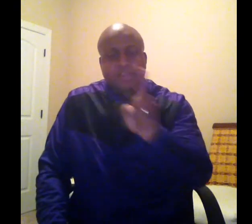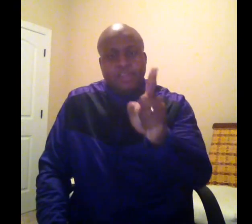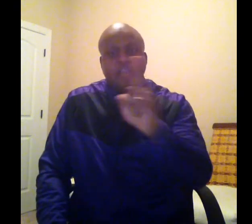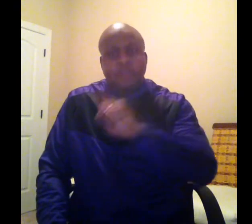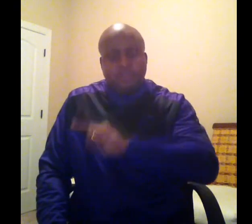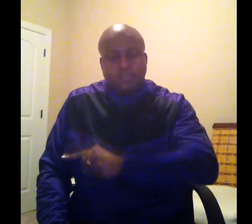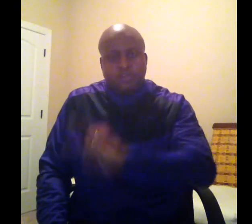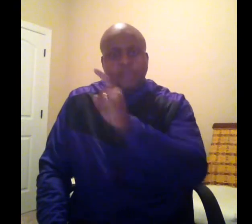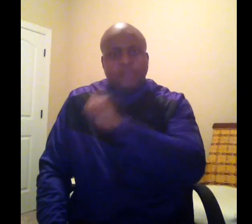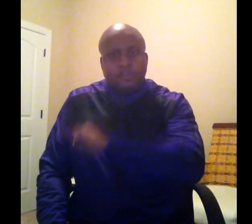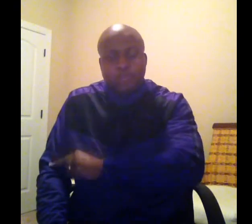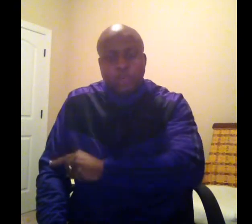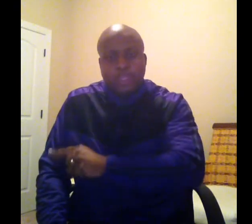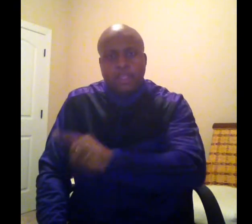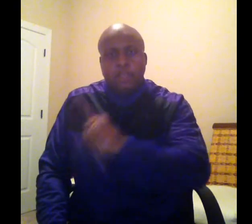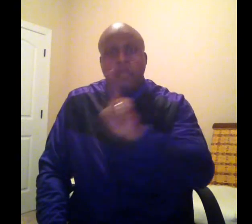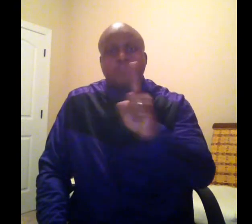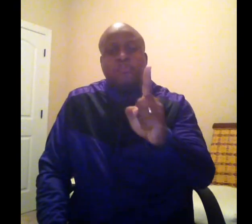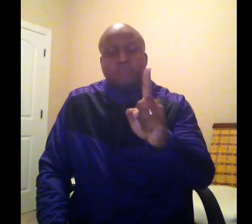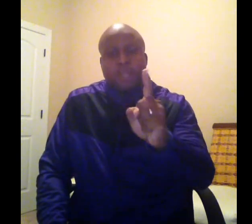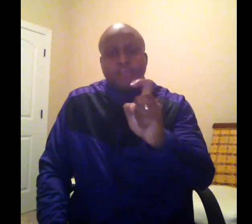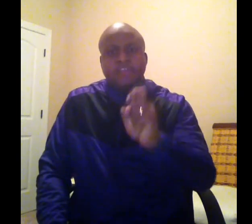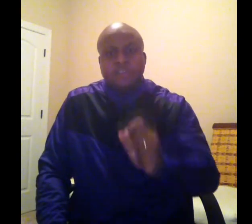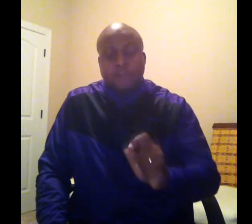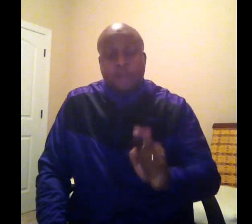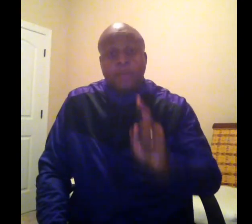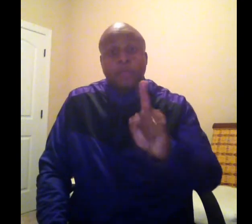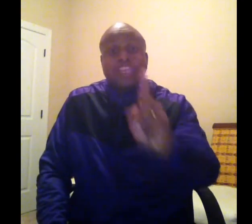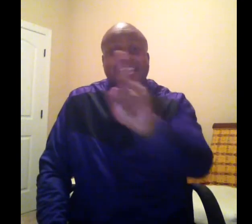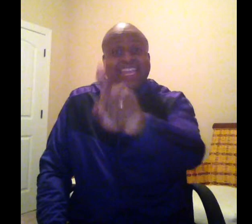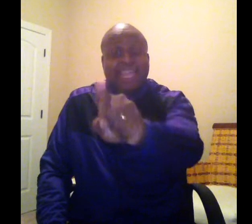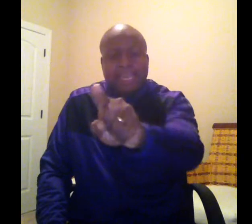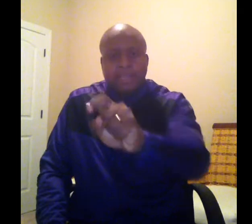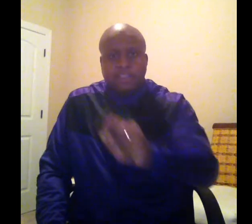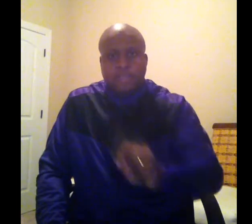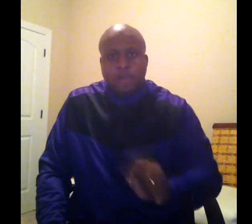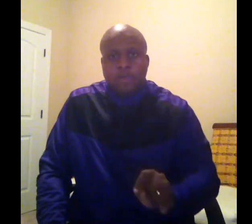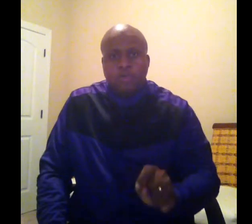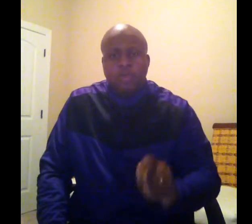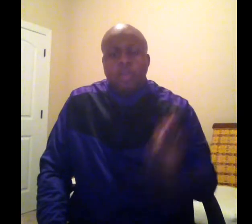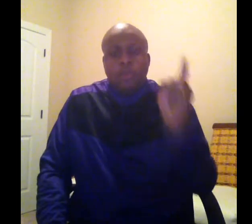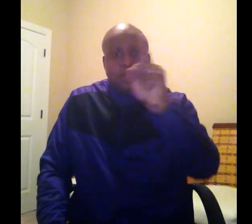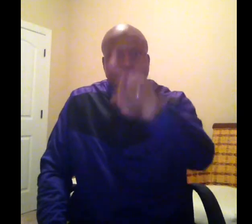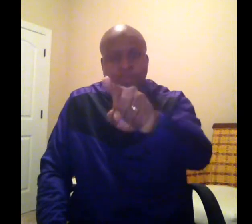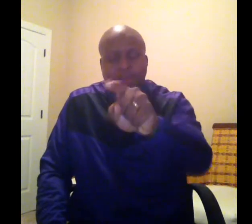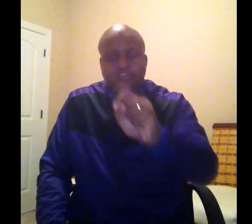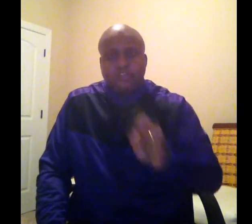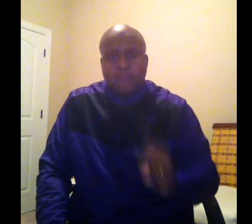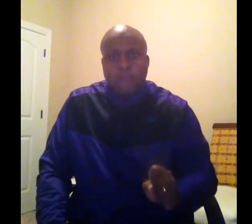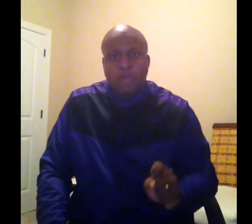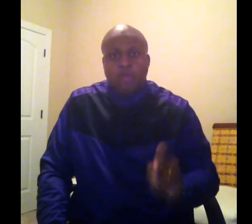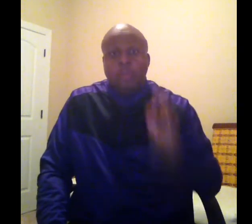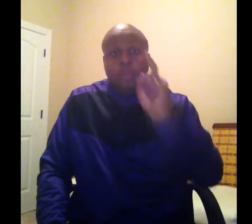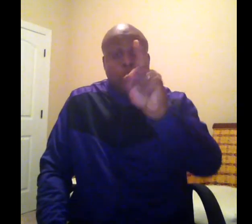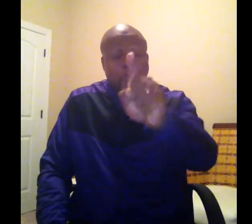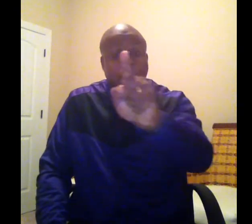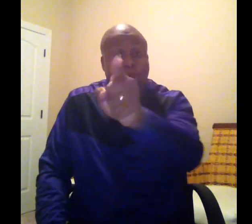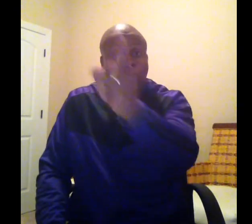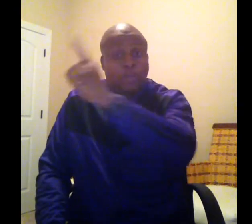then your strength is weak. Your strength is determined when the heat is on, when the pressure is on, when you're all the